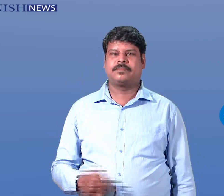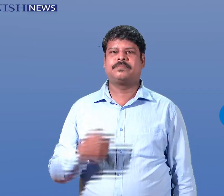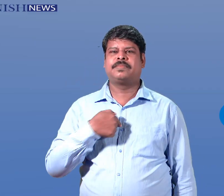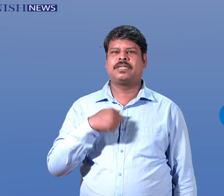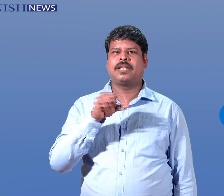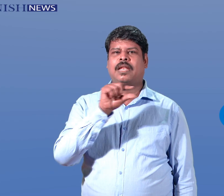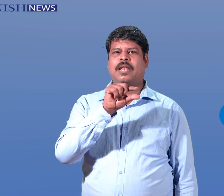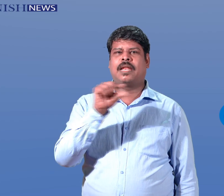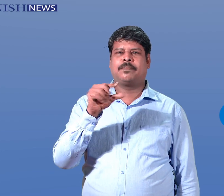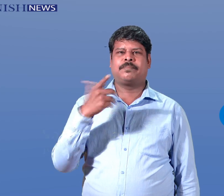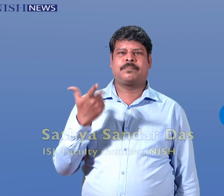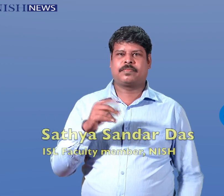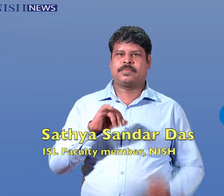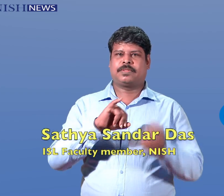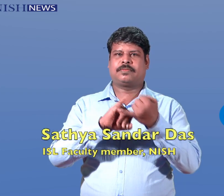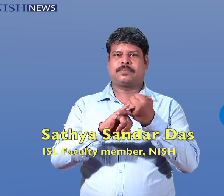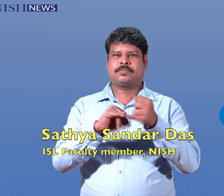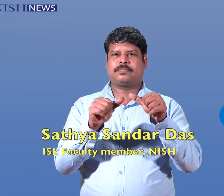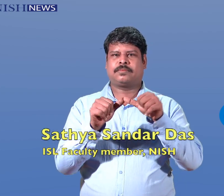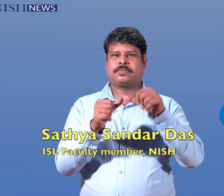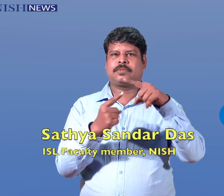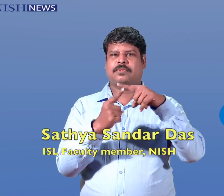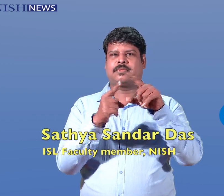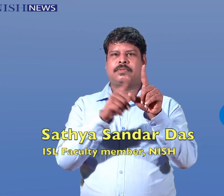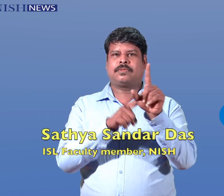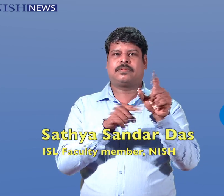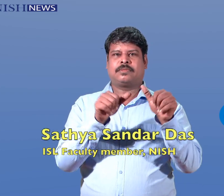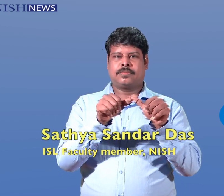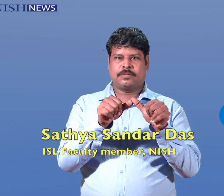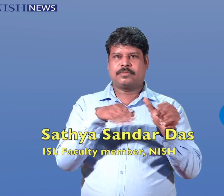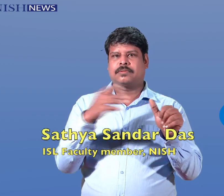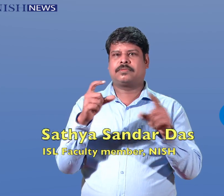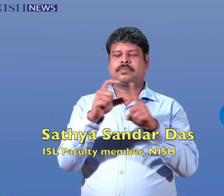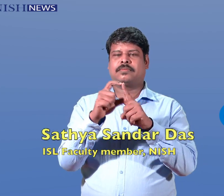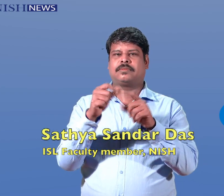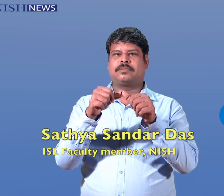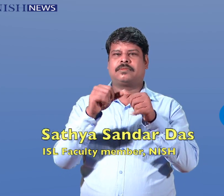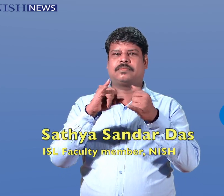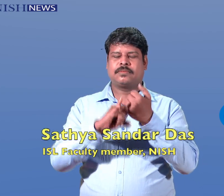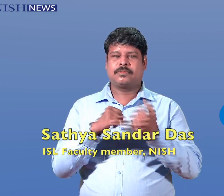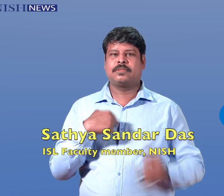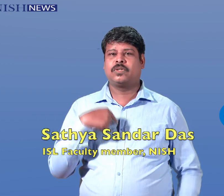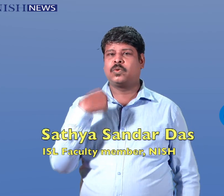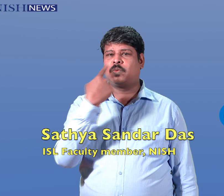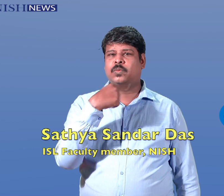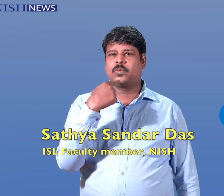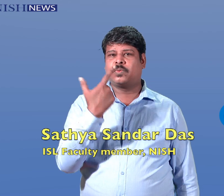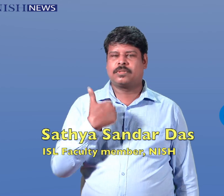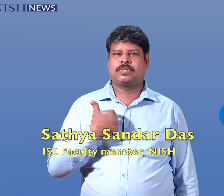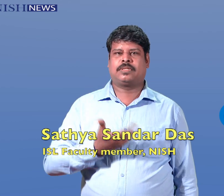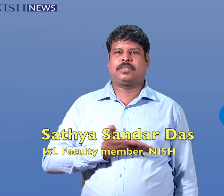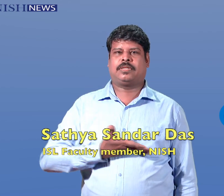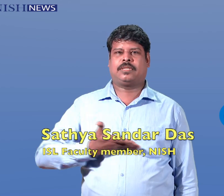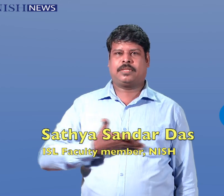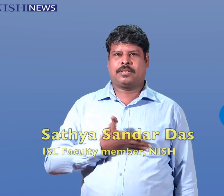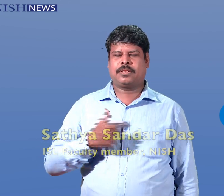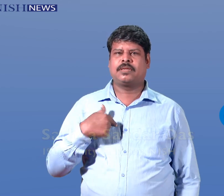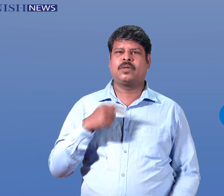Mr. Satya Sundar Das, ISL faculty member at NISH, is signing for you along with me,